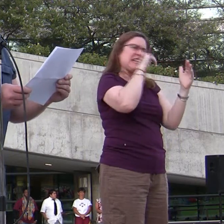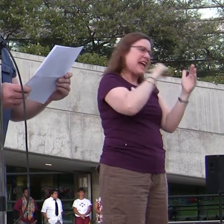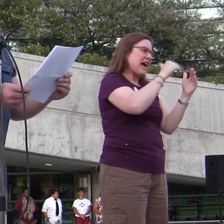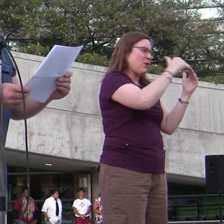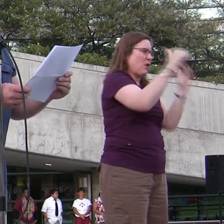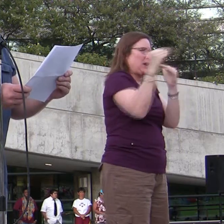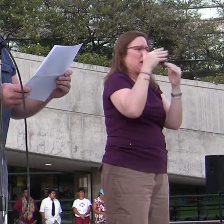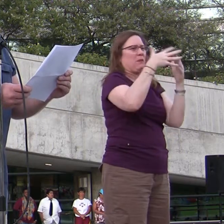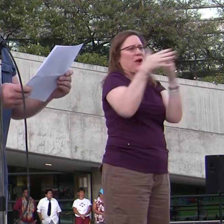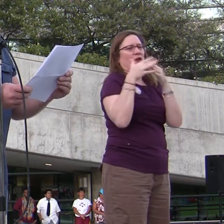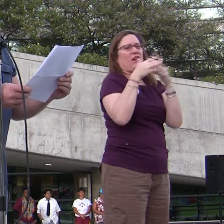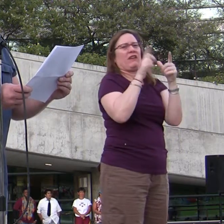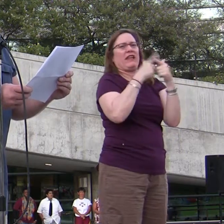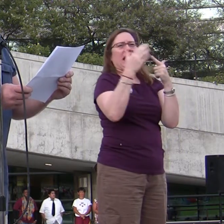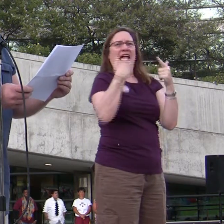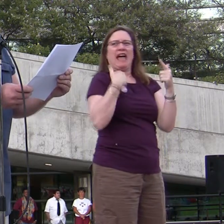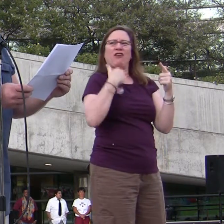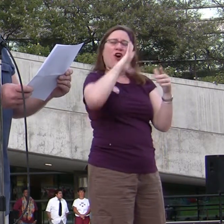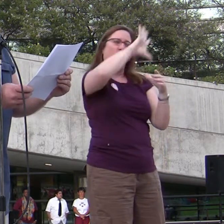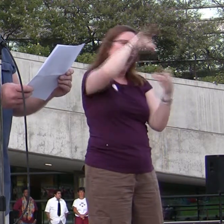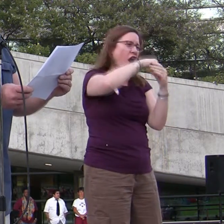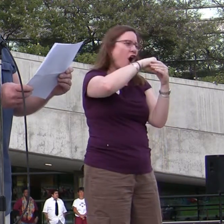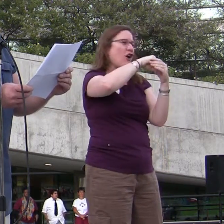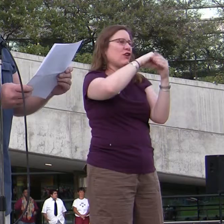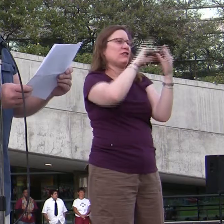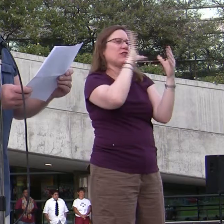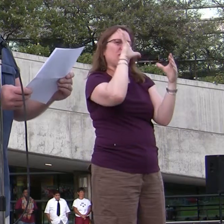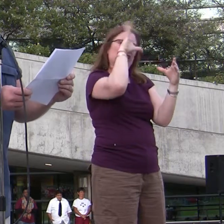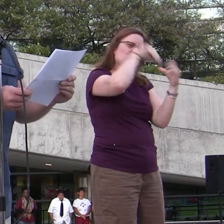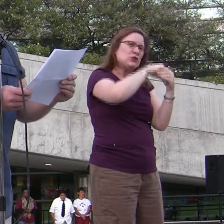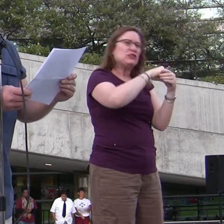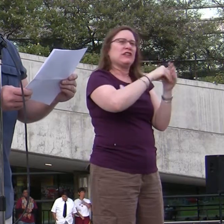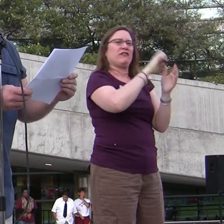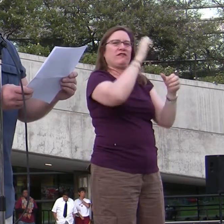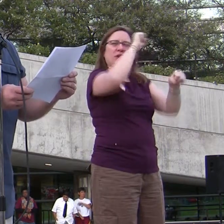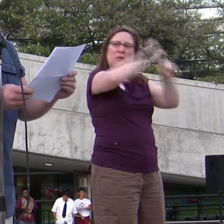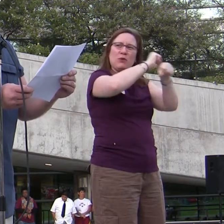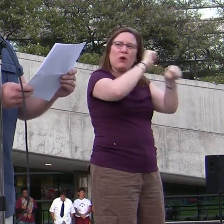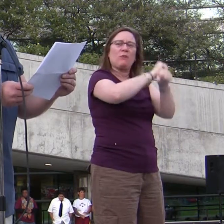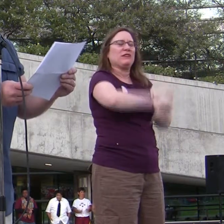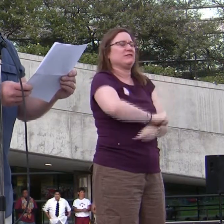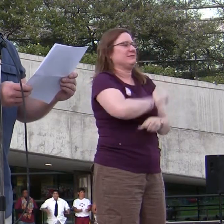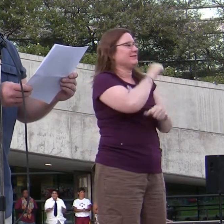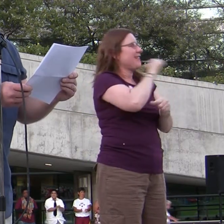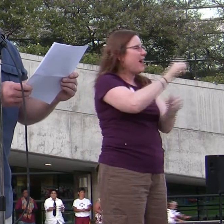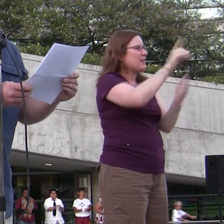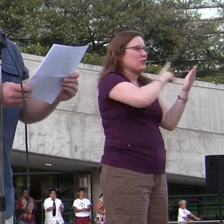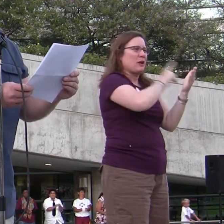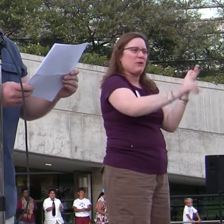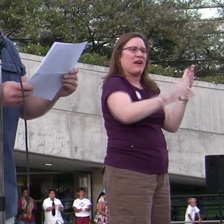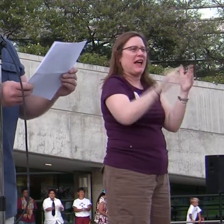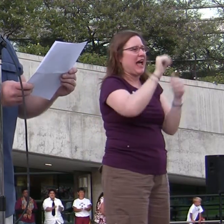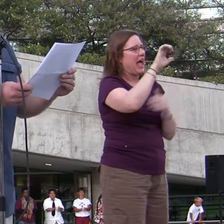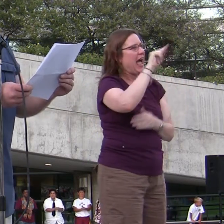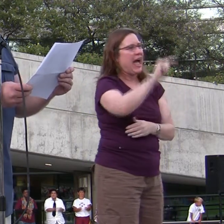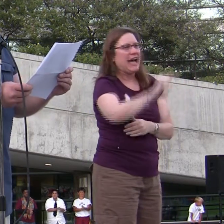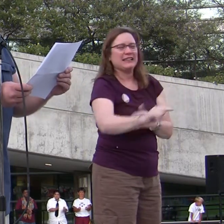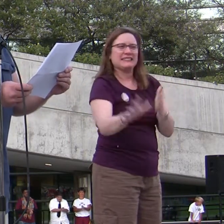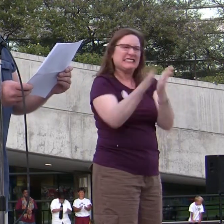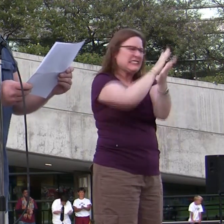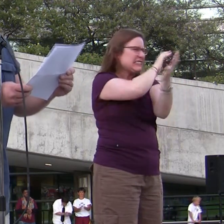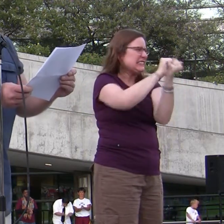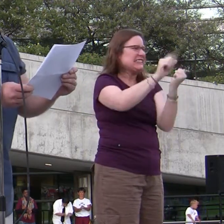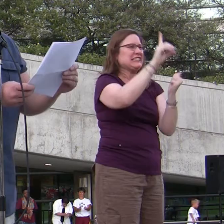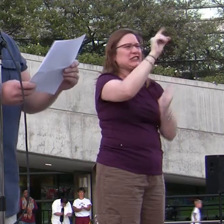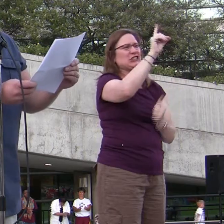-inclusive Employment Non-Discrimination Act, get rid of the Defense of Marriage Act, abolish Don't Ask, Don't Tell,